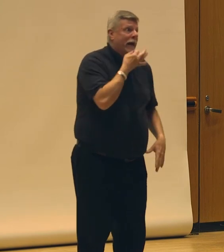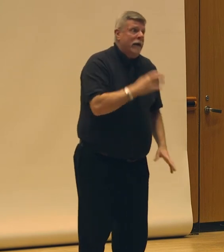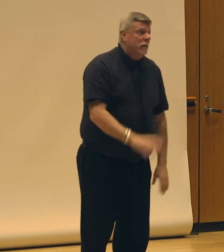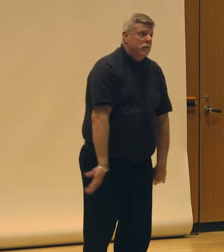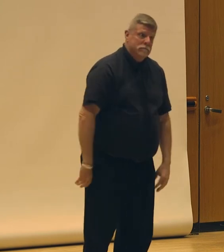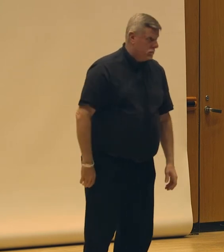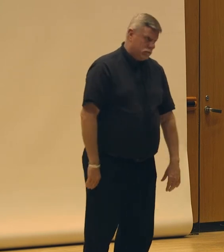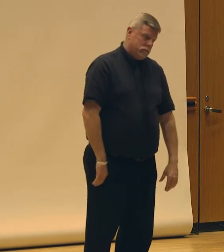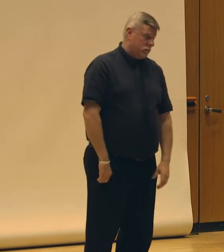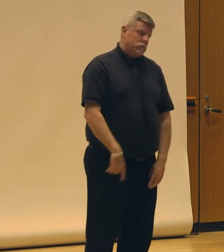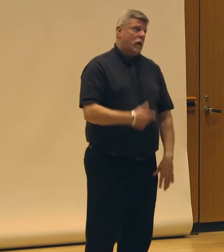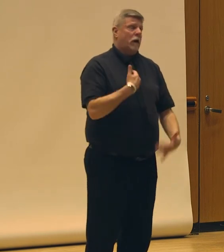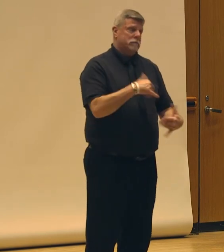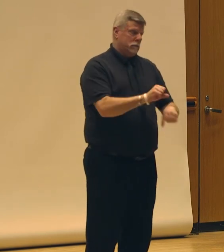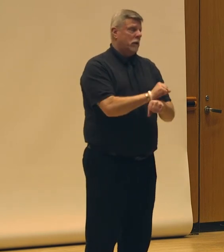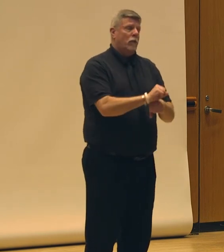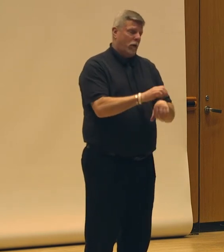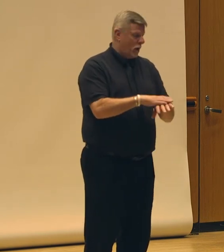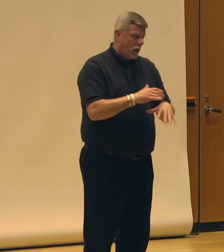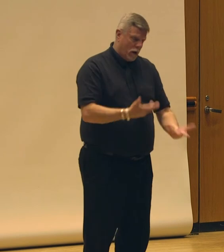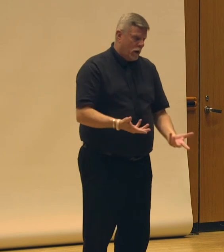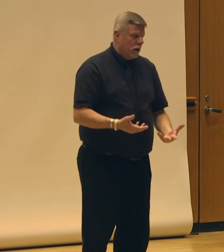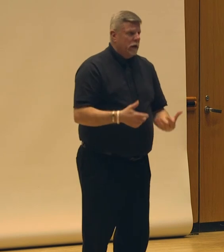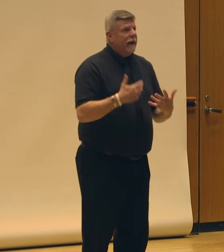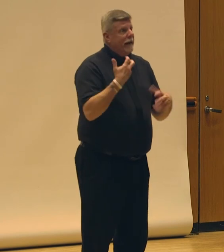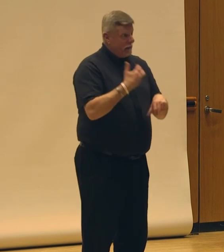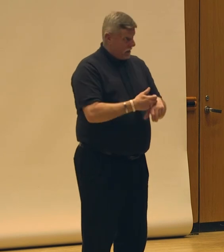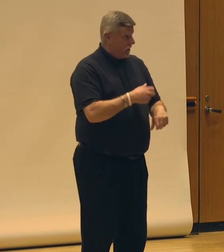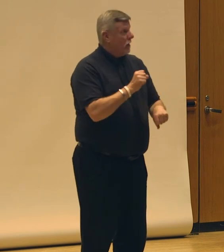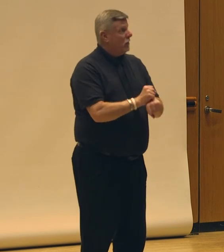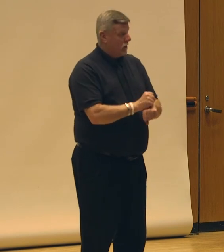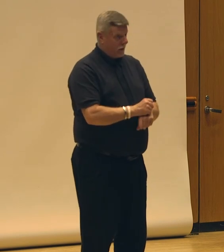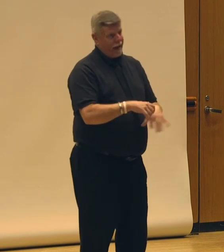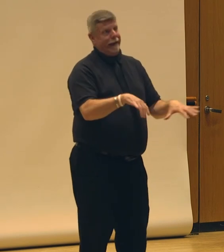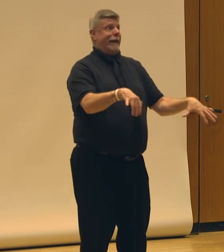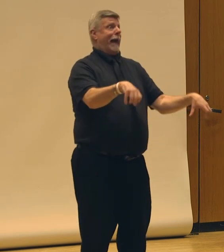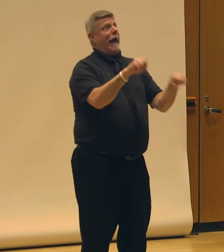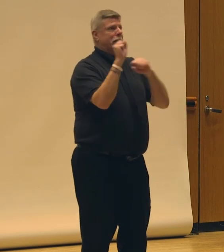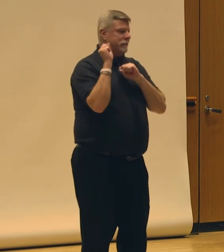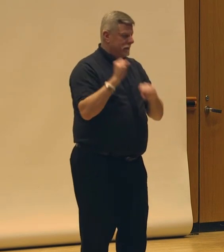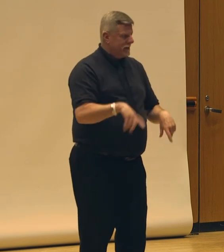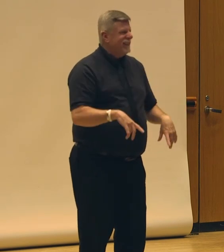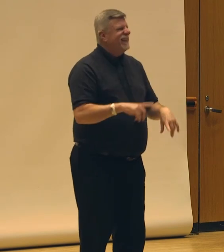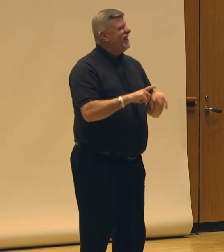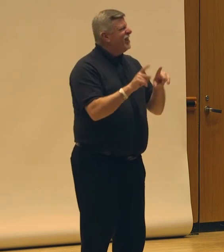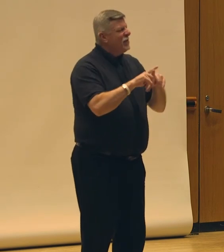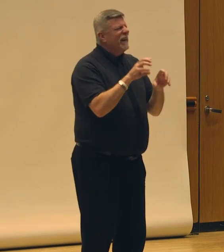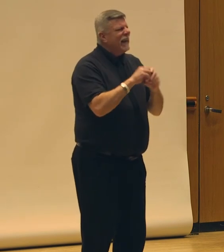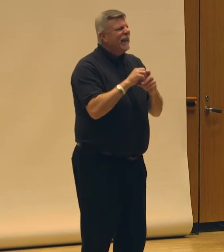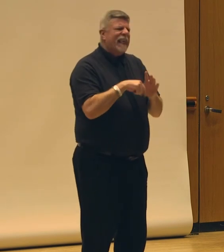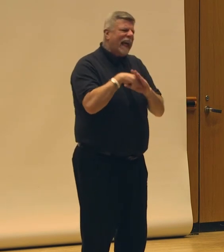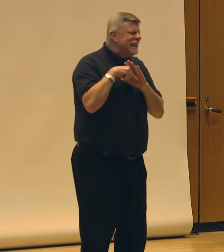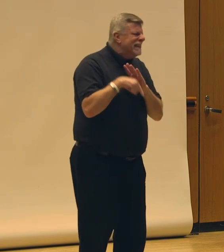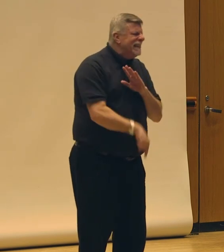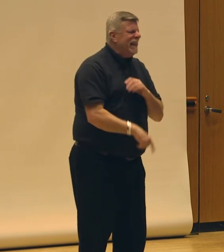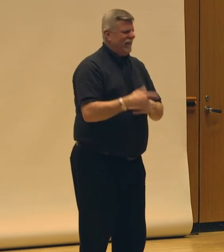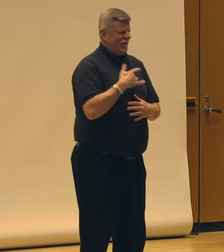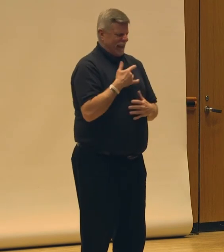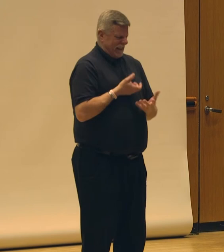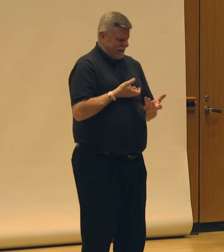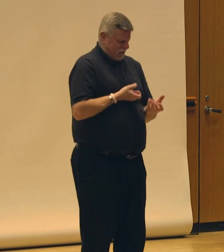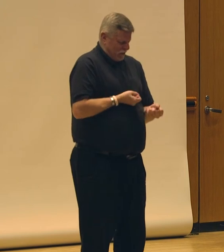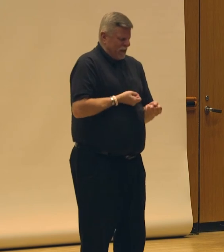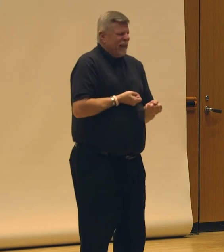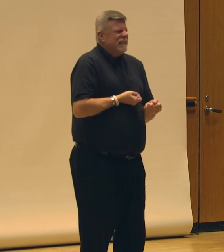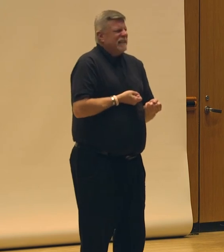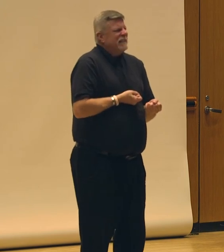am working on this so frickin' hard. It's hard work. So, yeah! Um, but like in that deep sense of trust, that's where I think we can